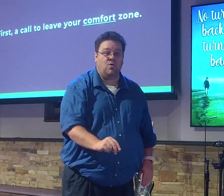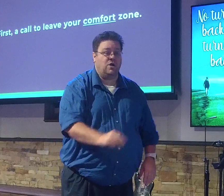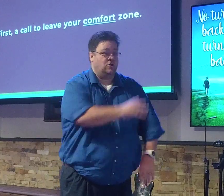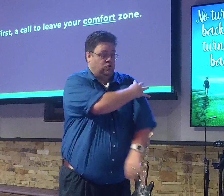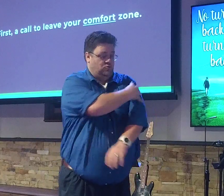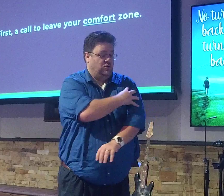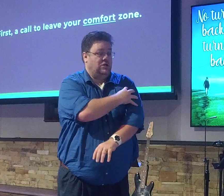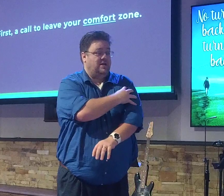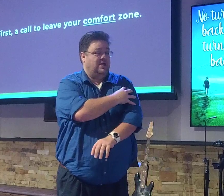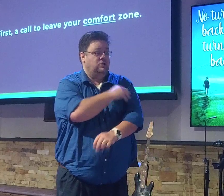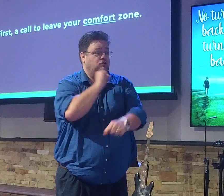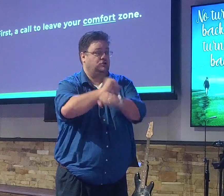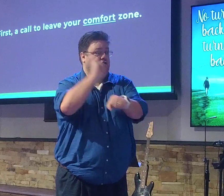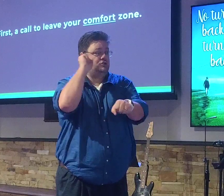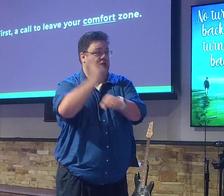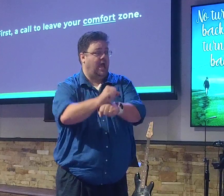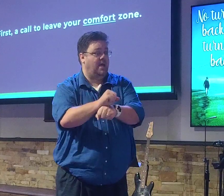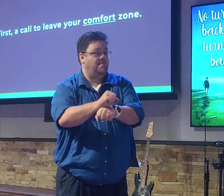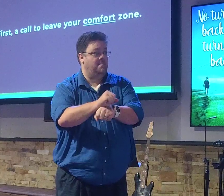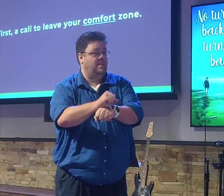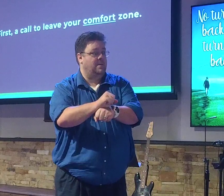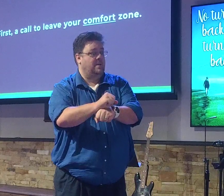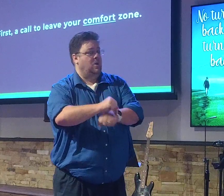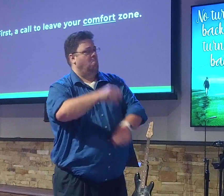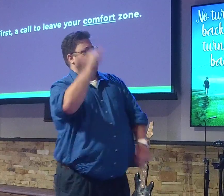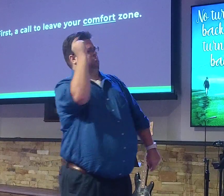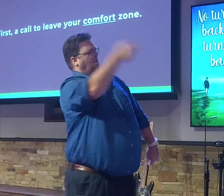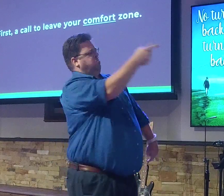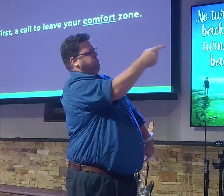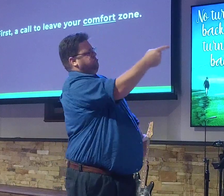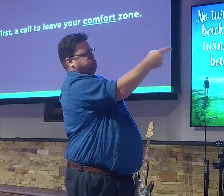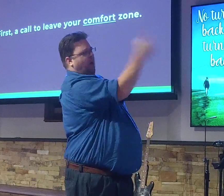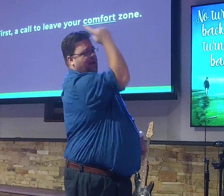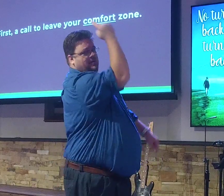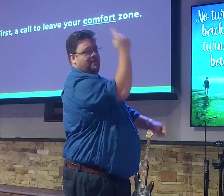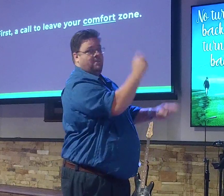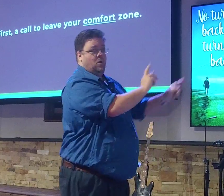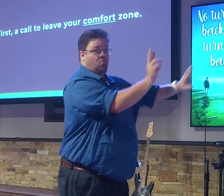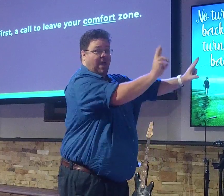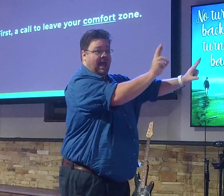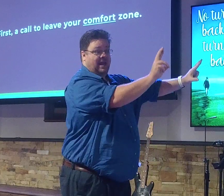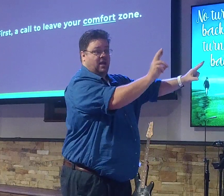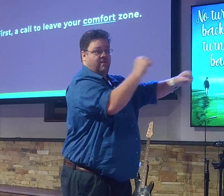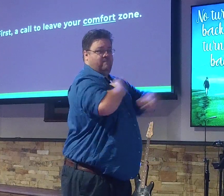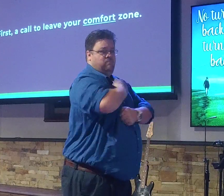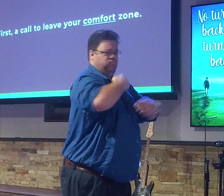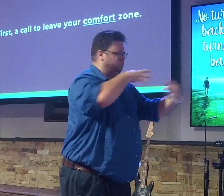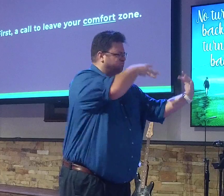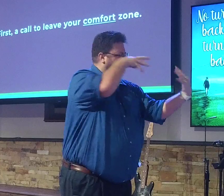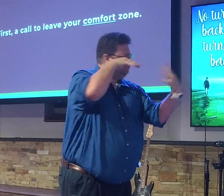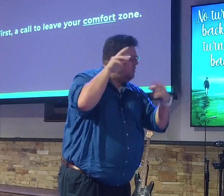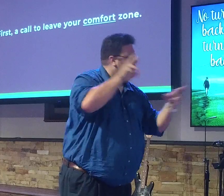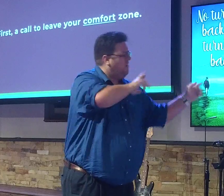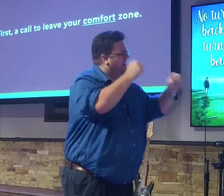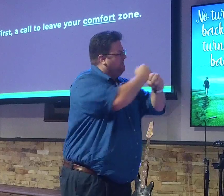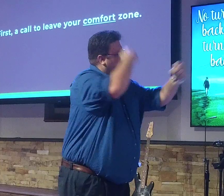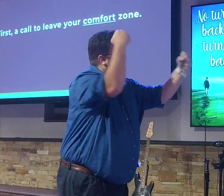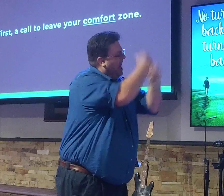a mission to do. And that is to get those guys ready to be soldiers, ready for combat, ready to battle. And in the